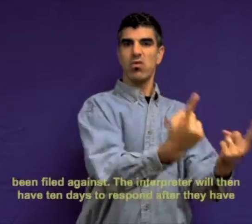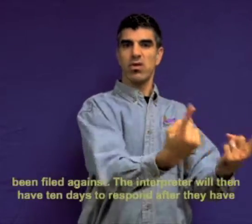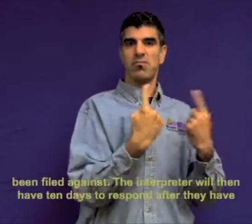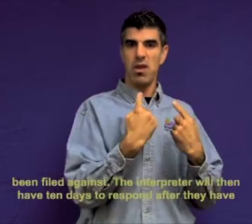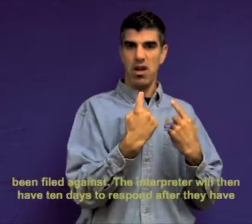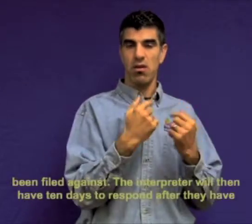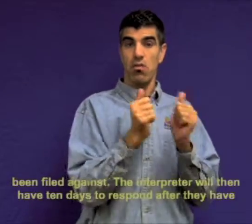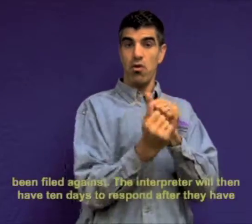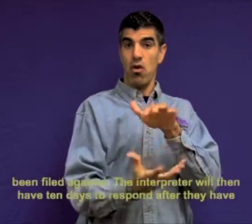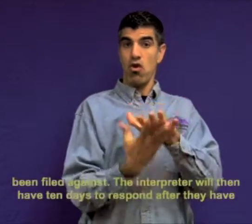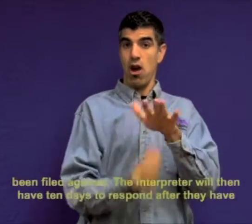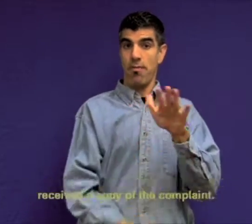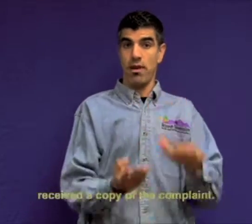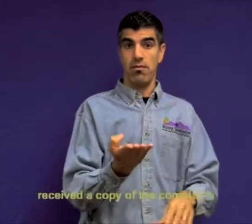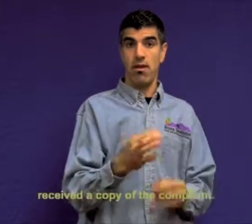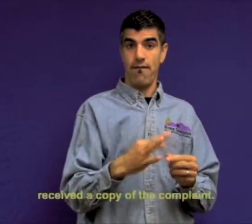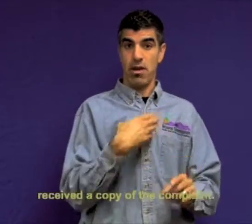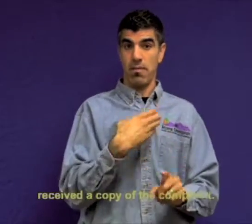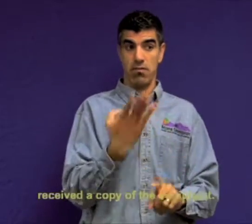respond after they have received a copy of the complaint.